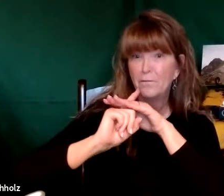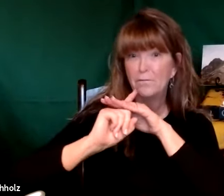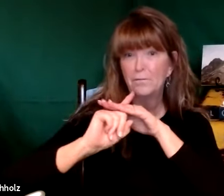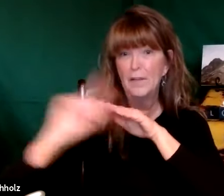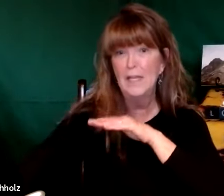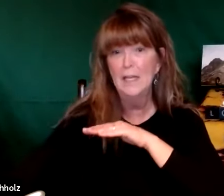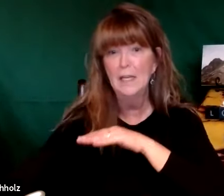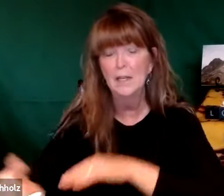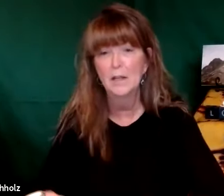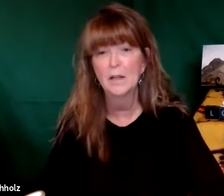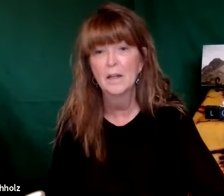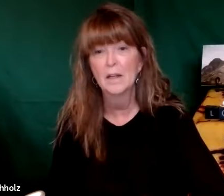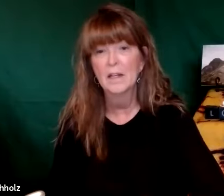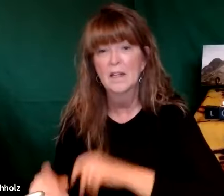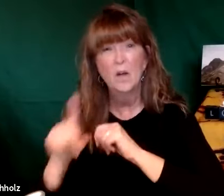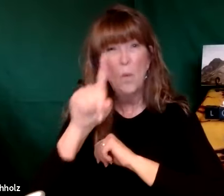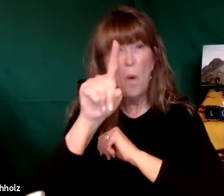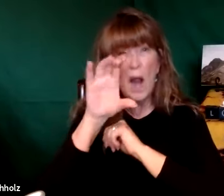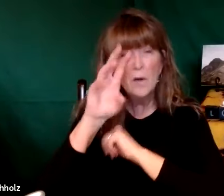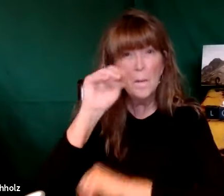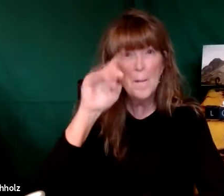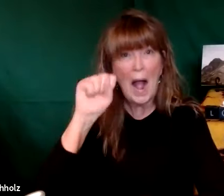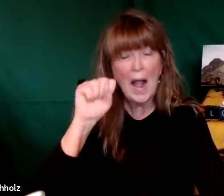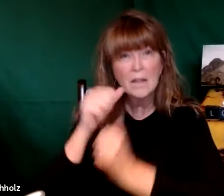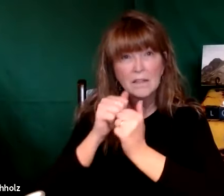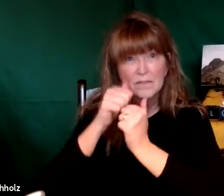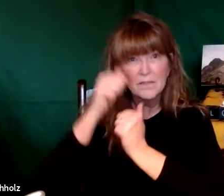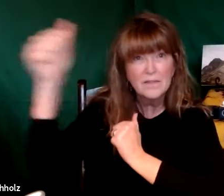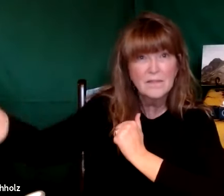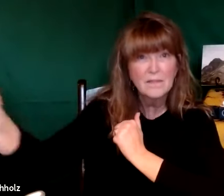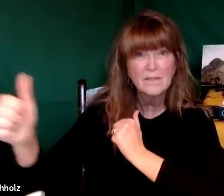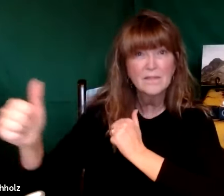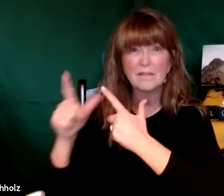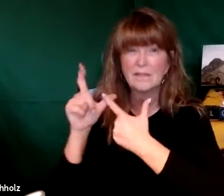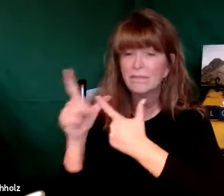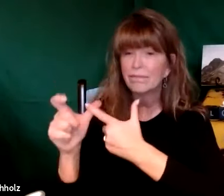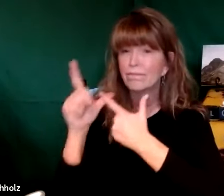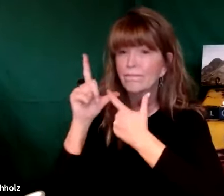and so he freaked out and he fled he fled a hundred miles